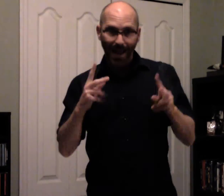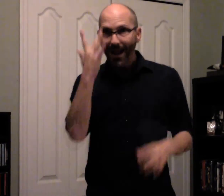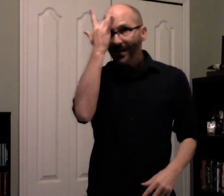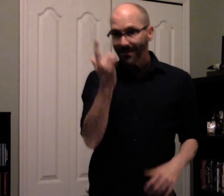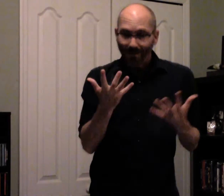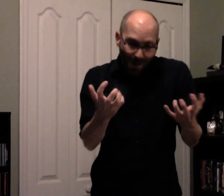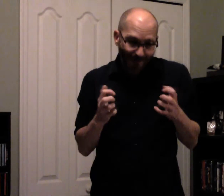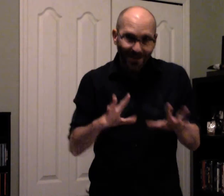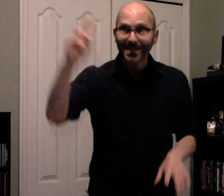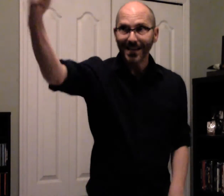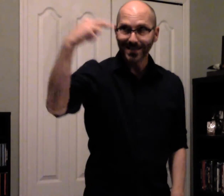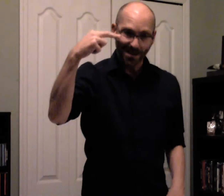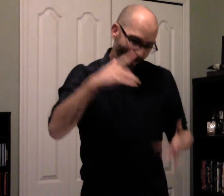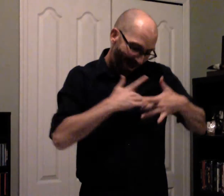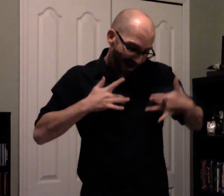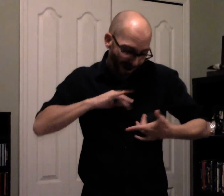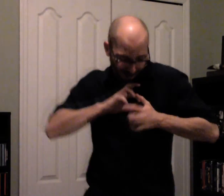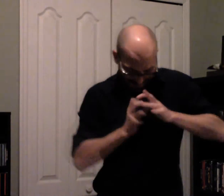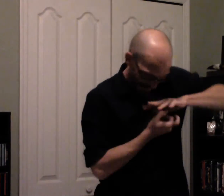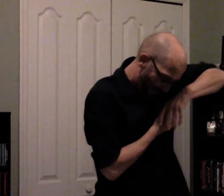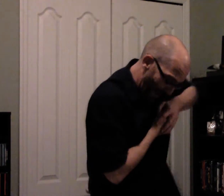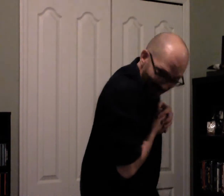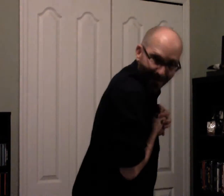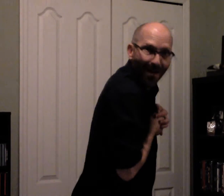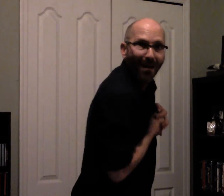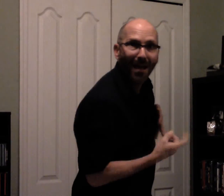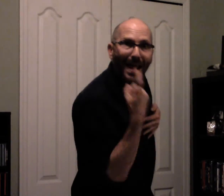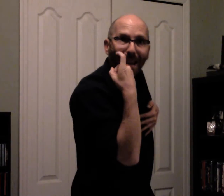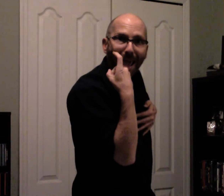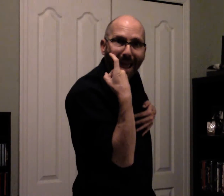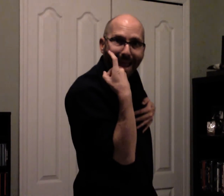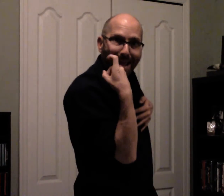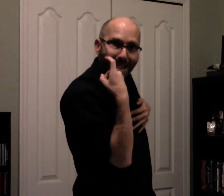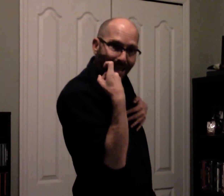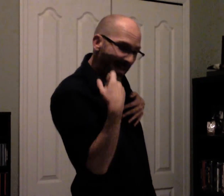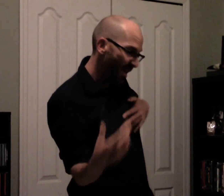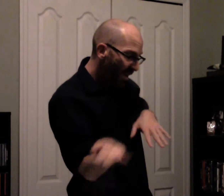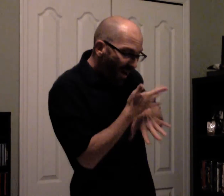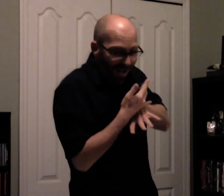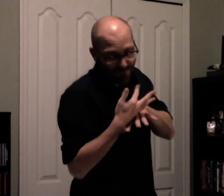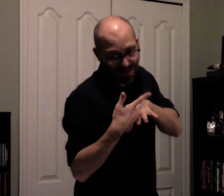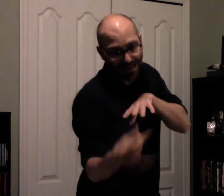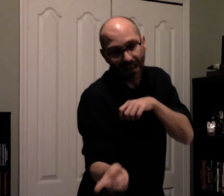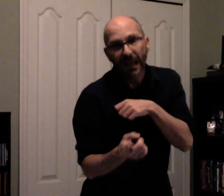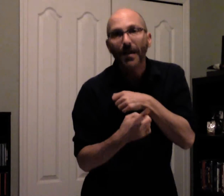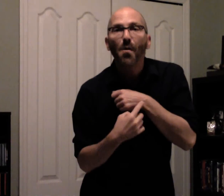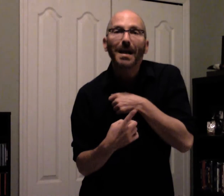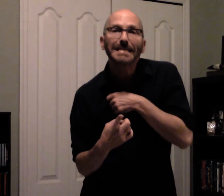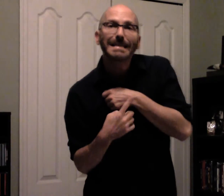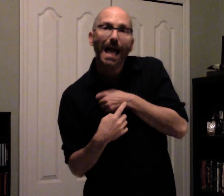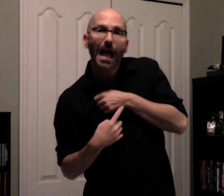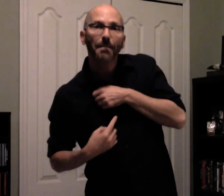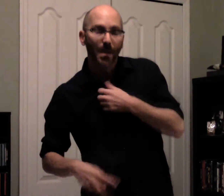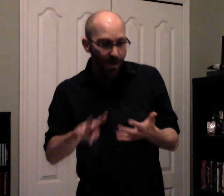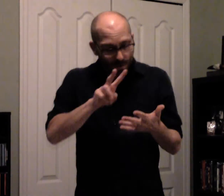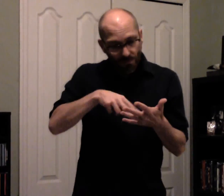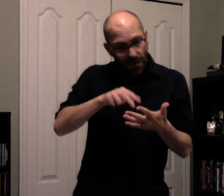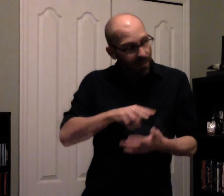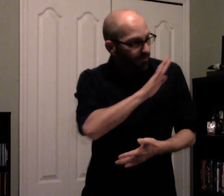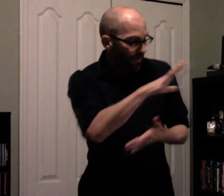So my friends can't see my heart in the blender And lately, I've been killing all my time Reading through